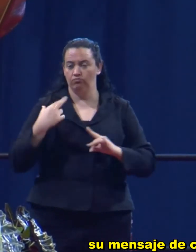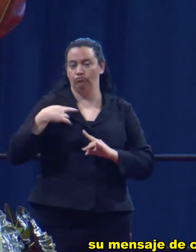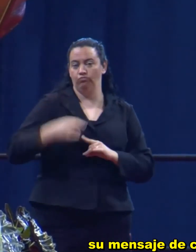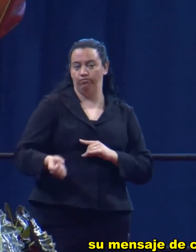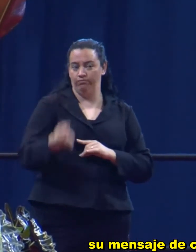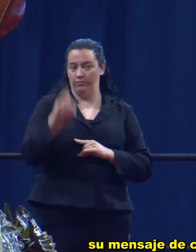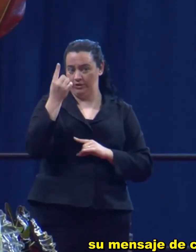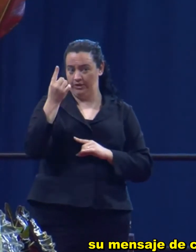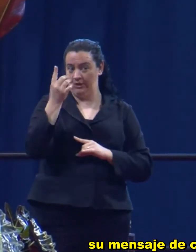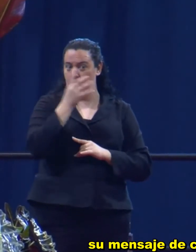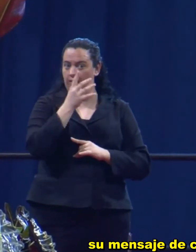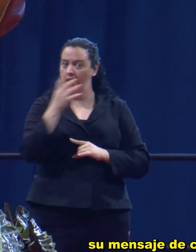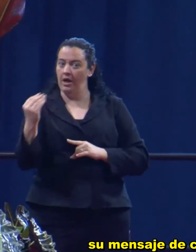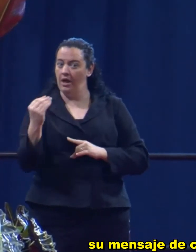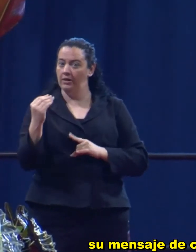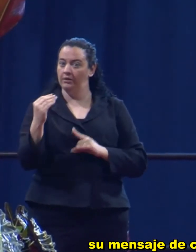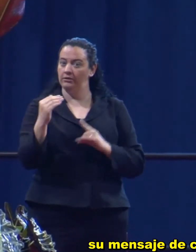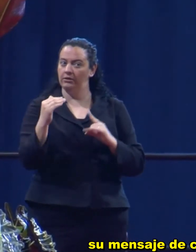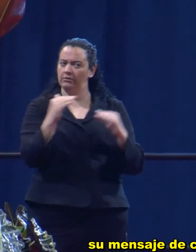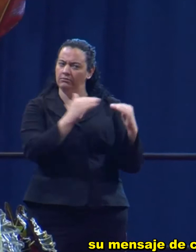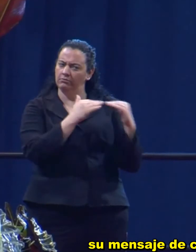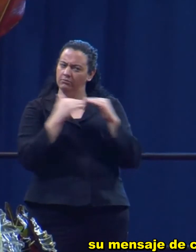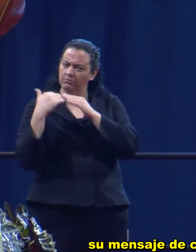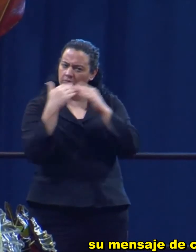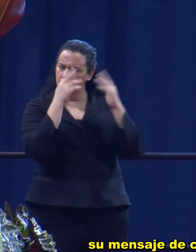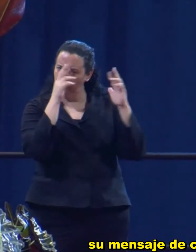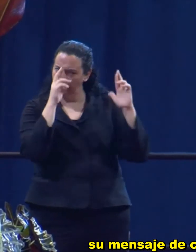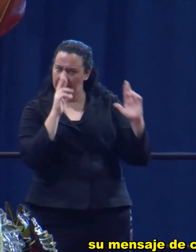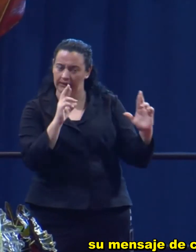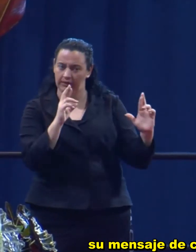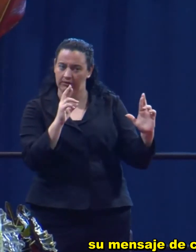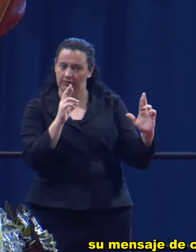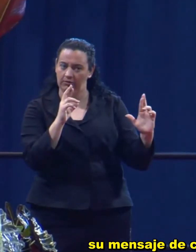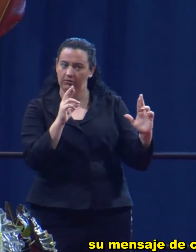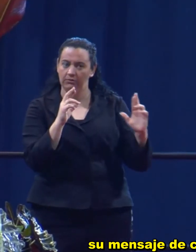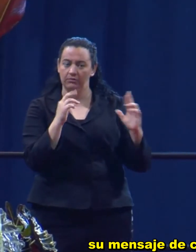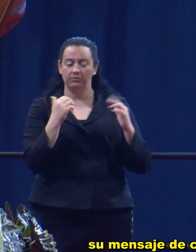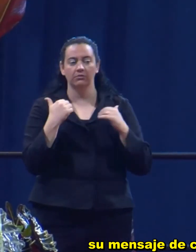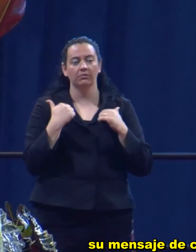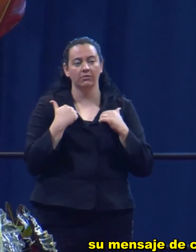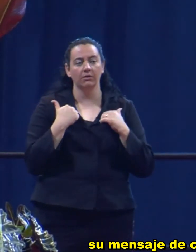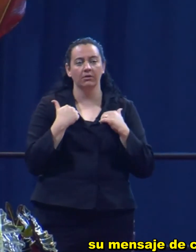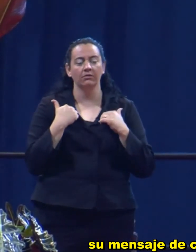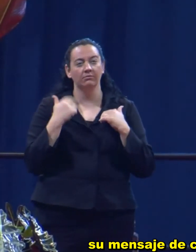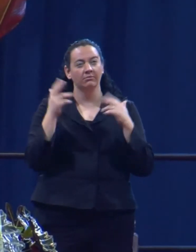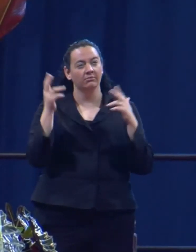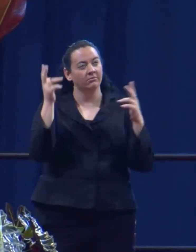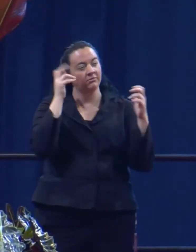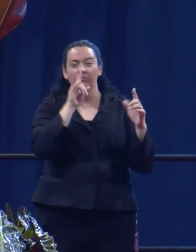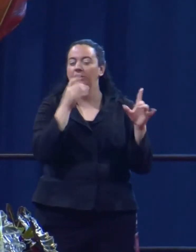and mutual respect have a great resonance.